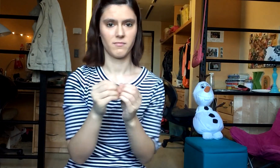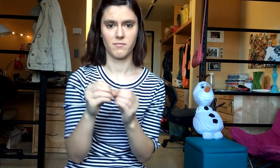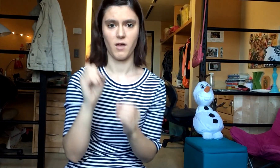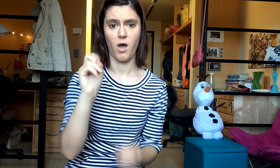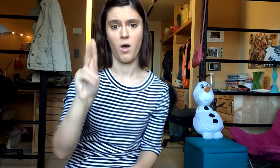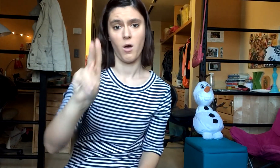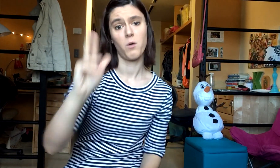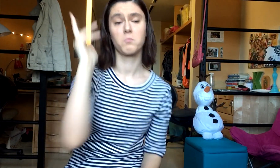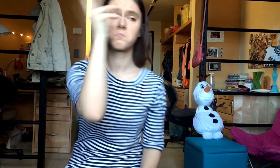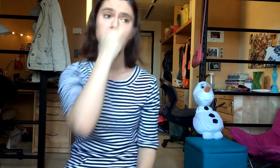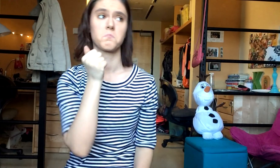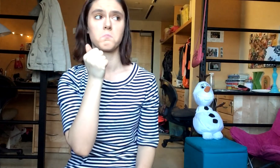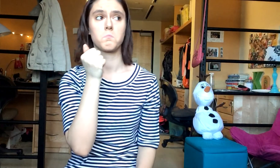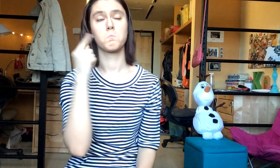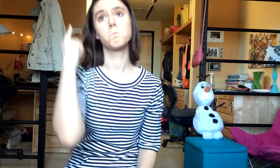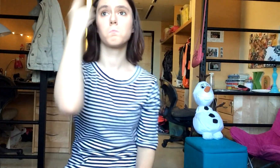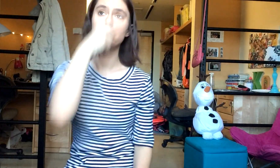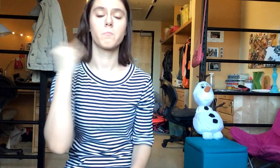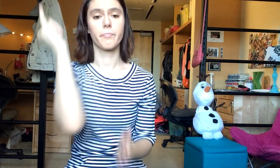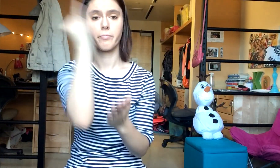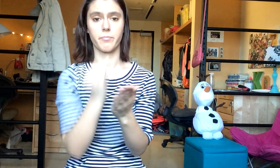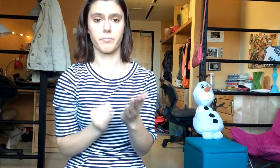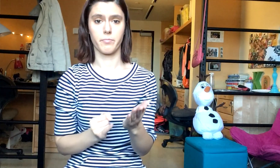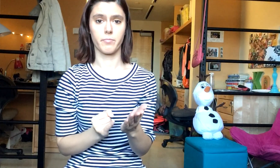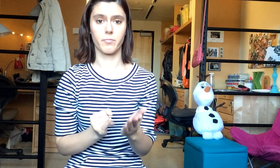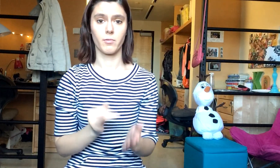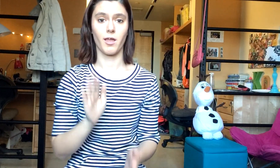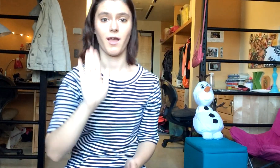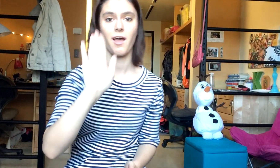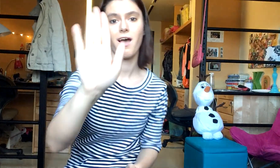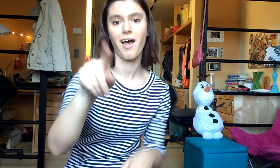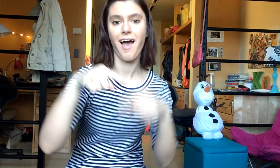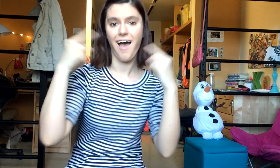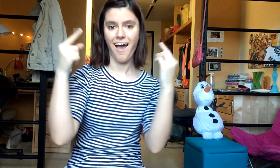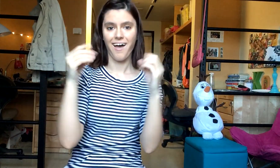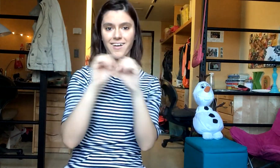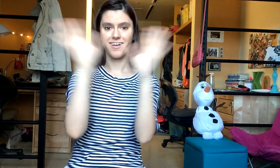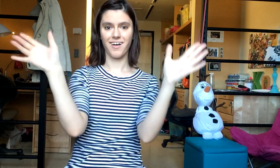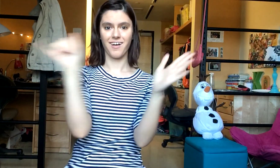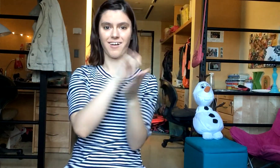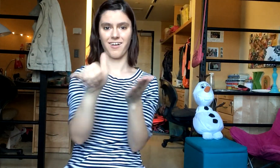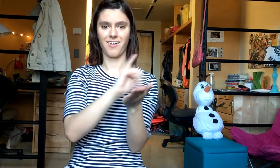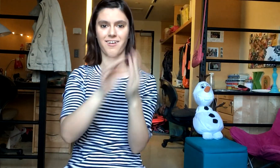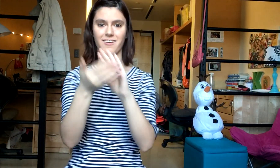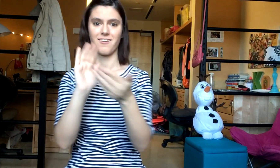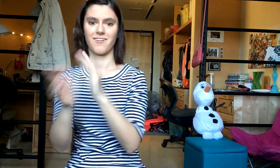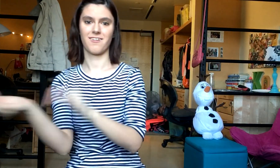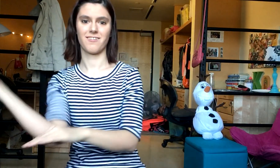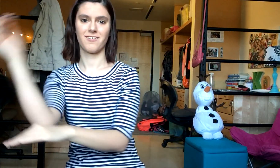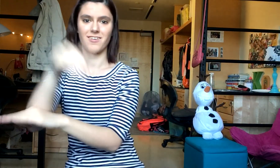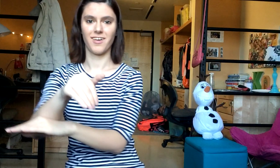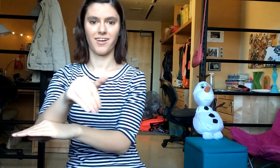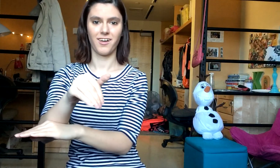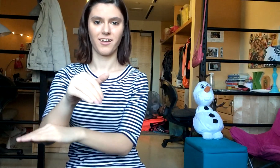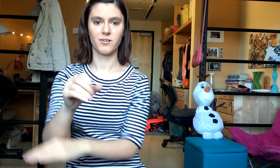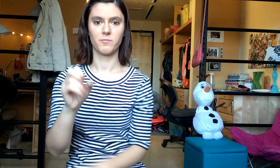Okay, you're pretty, your face is a work of art Your smile could light up New York City after dark